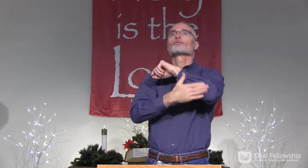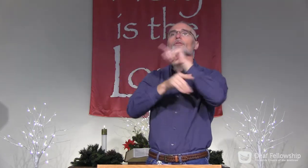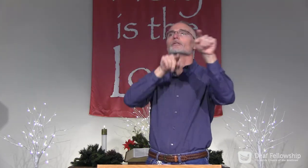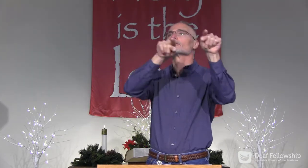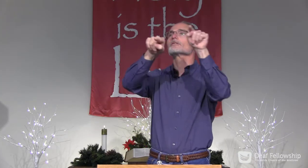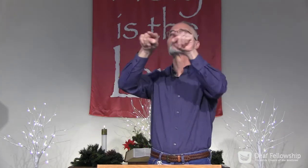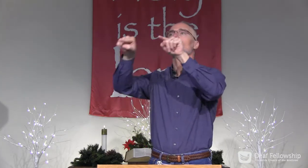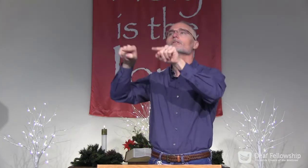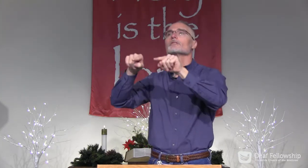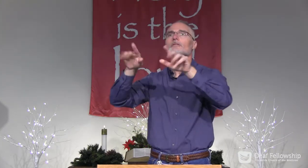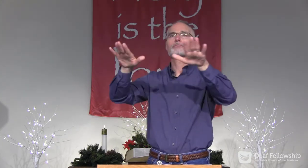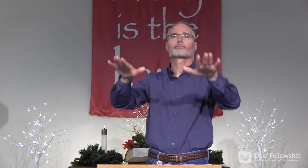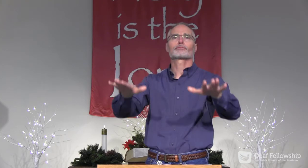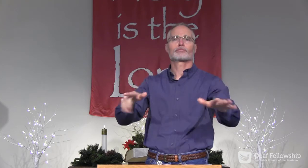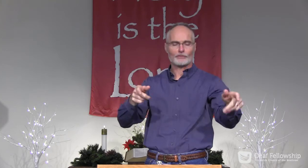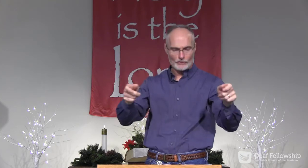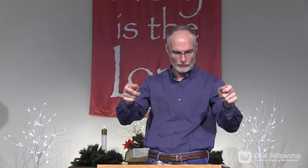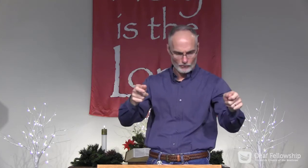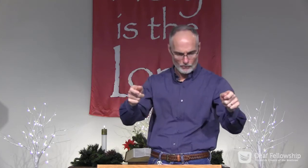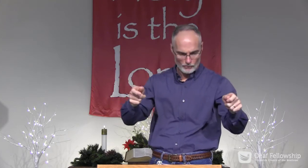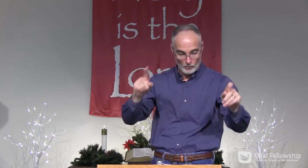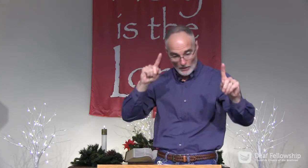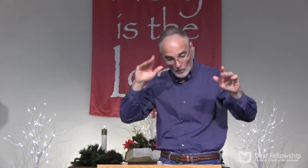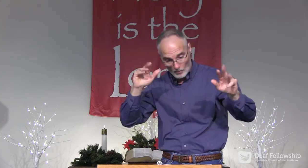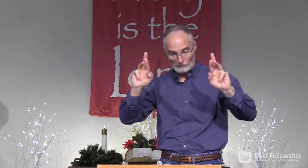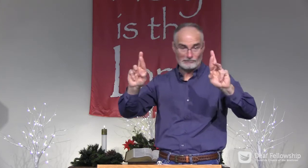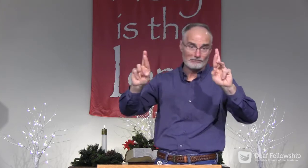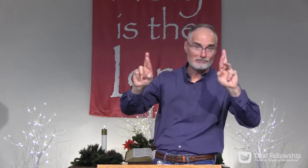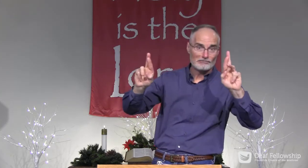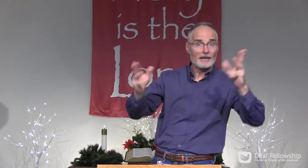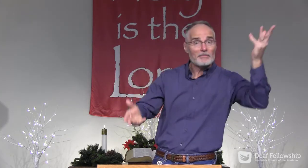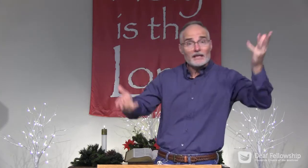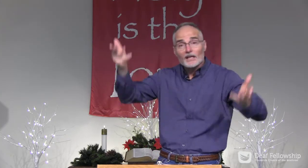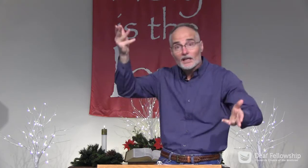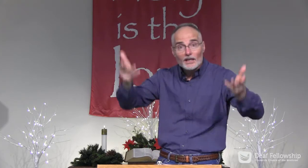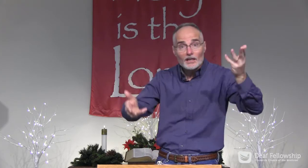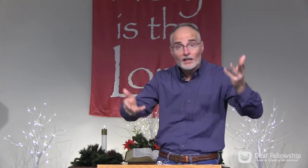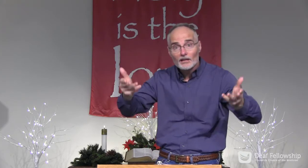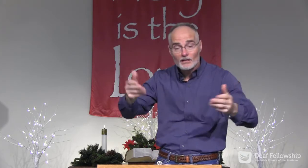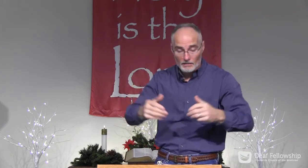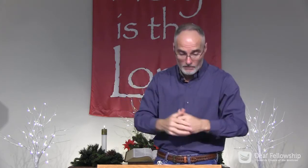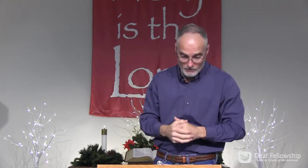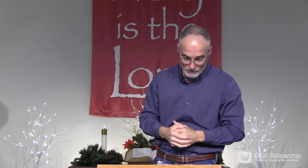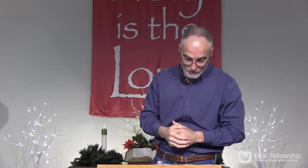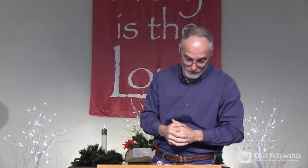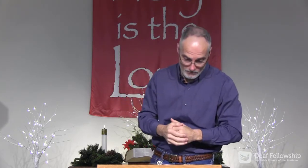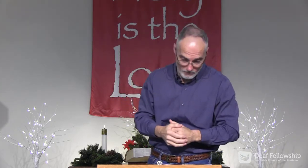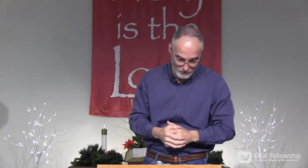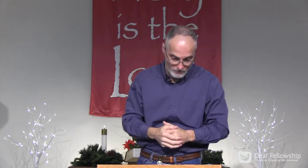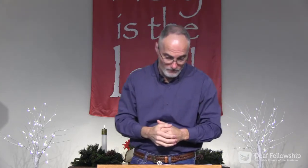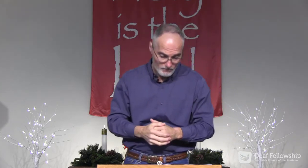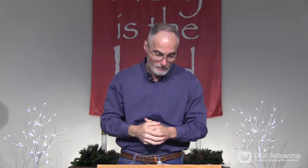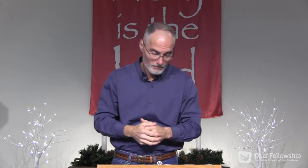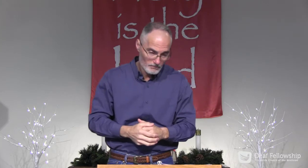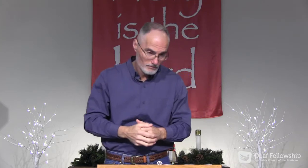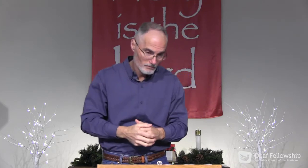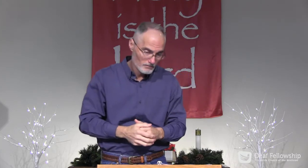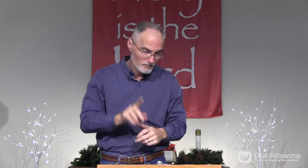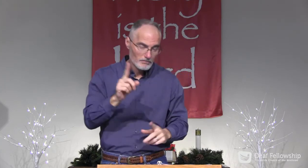conflicts in other countries settling down, being resolved. We're hoping for these things. Maybe they'll happen.